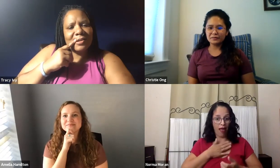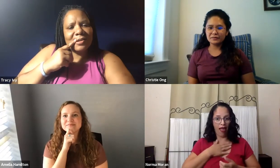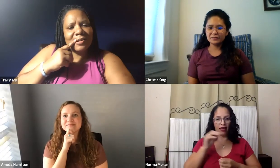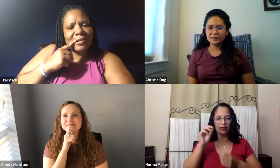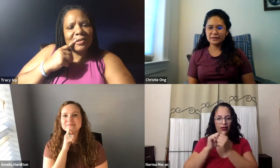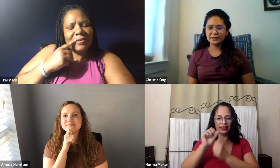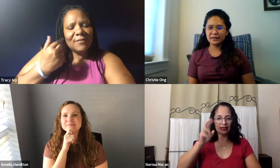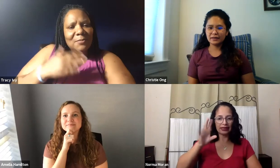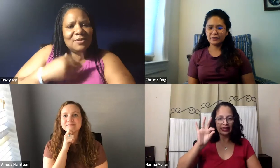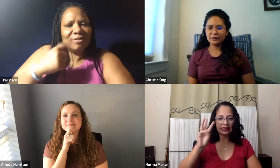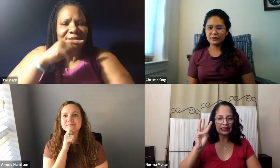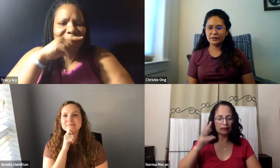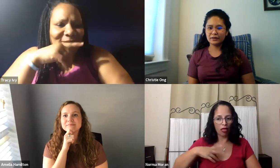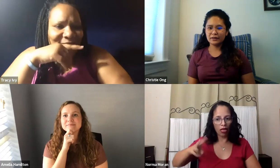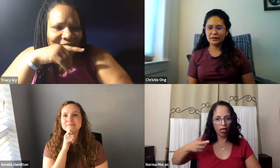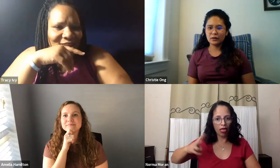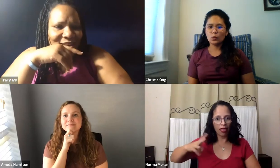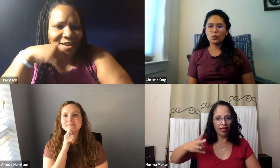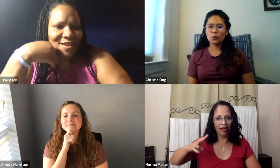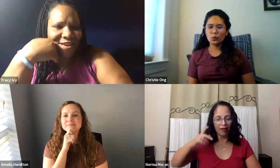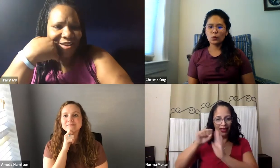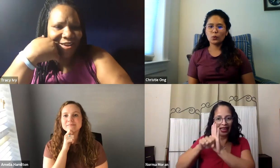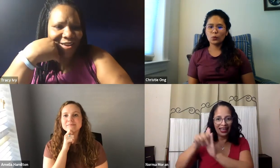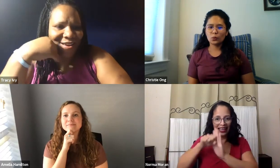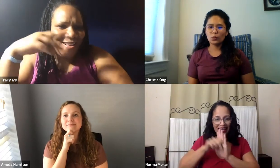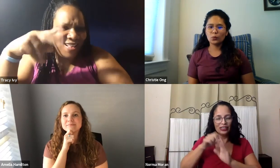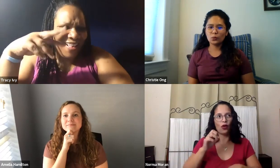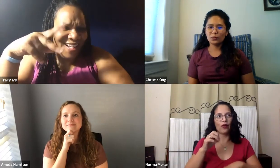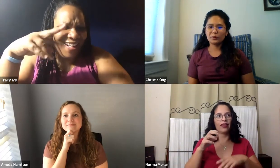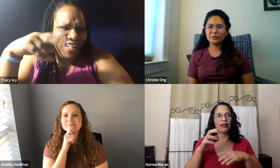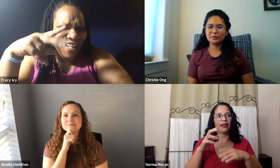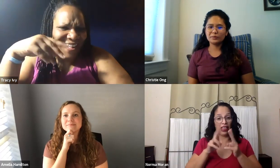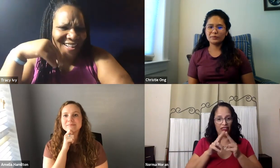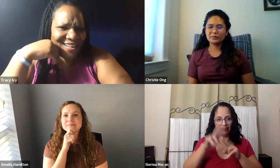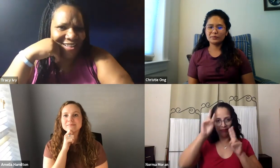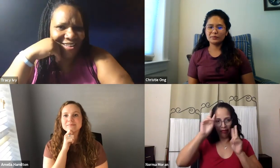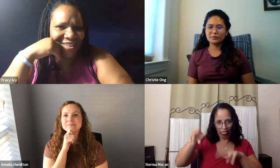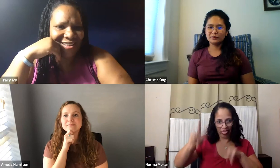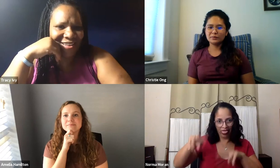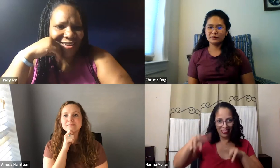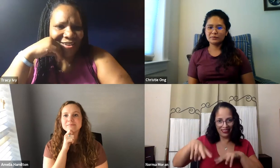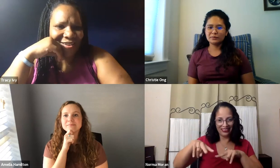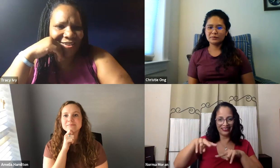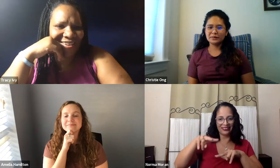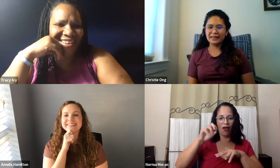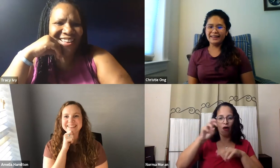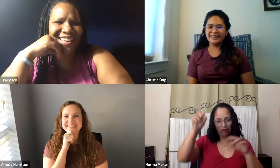And I think I might get confused with mine and 96. I never remember which one was which. So mine was either this